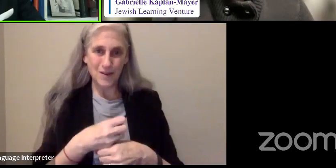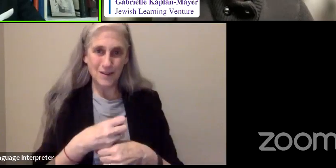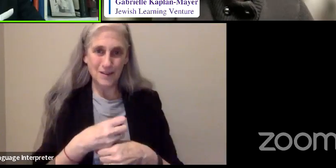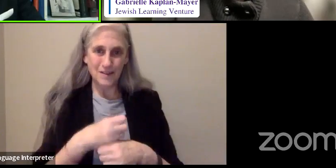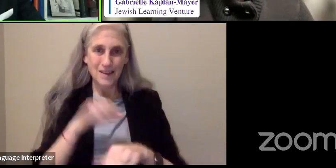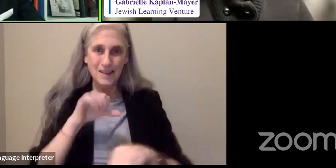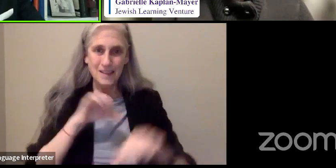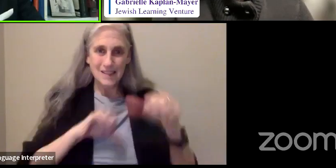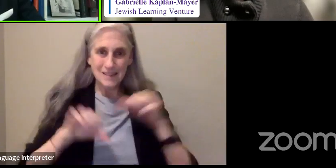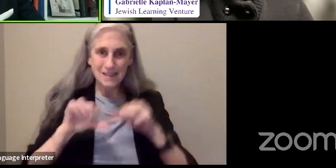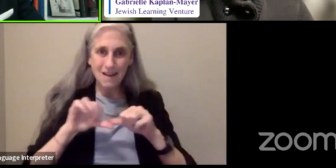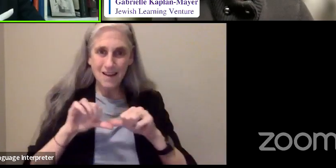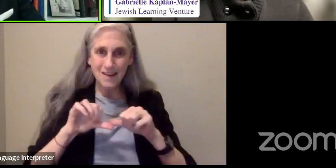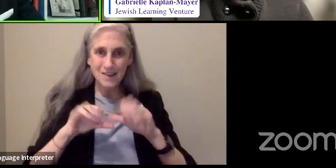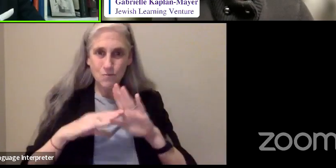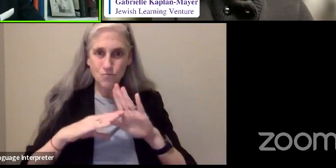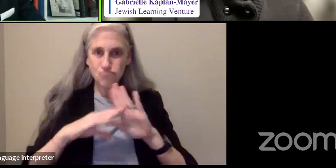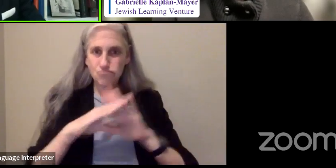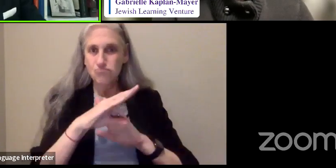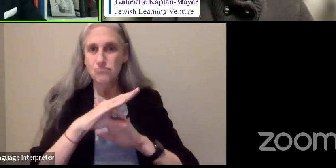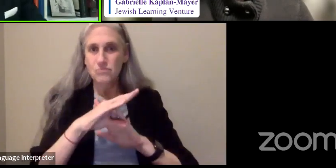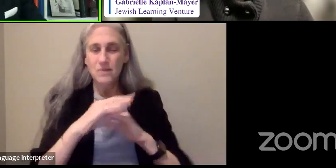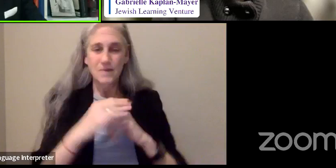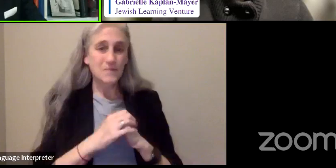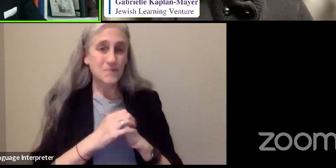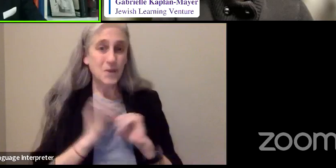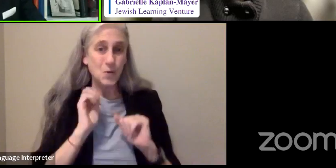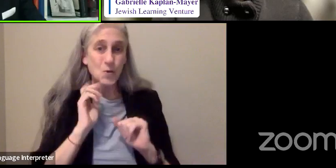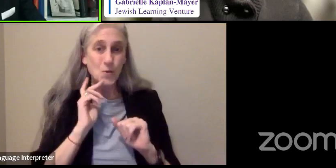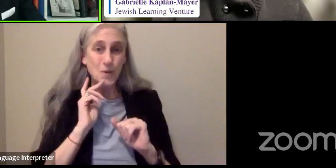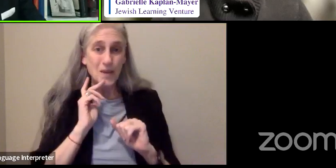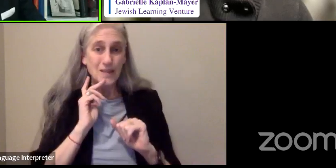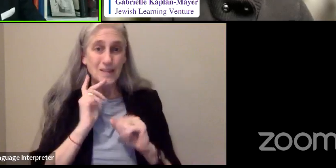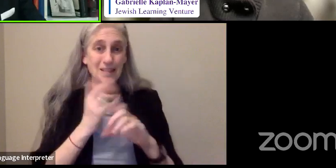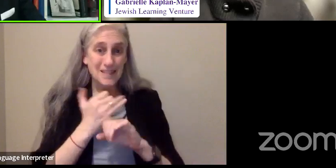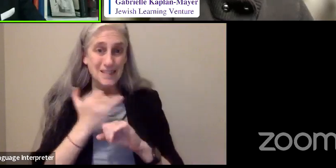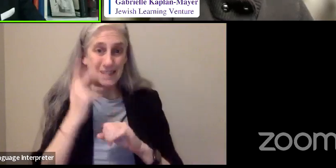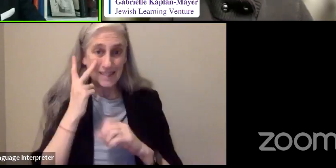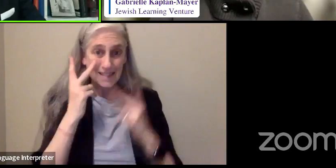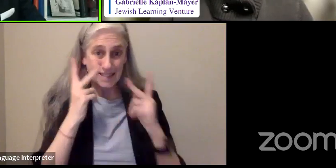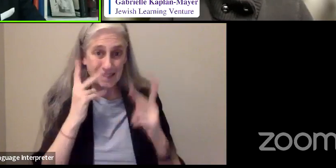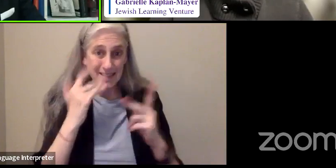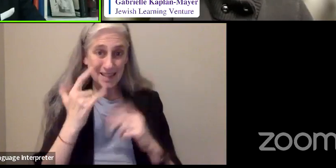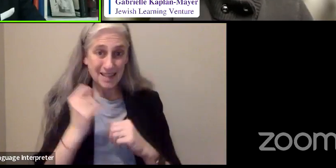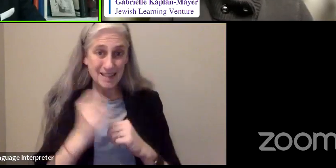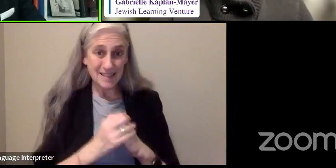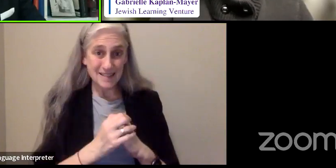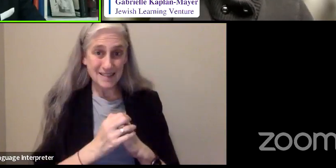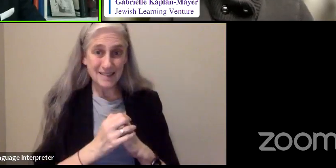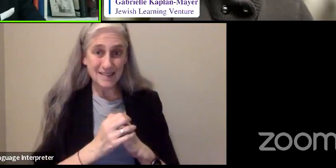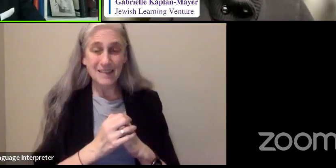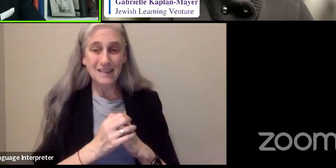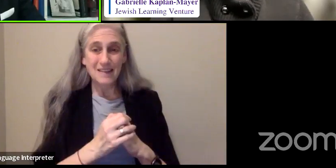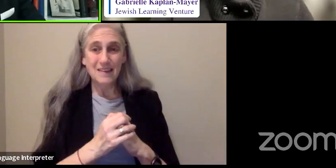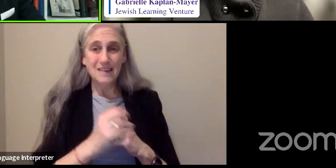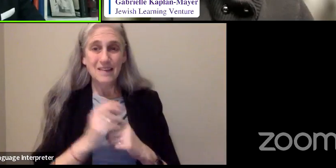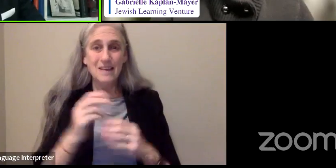science in this field stands, you can get it by looking at